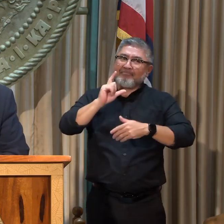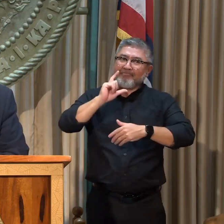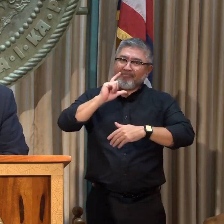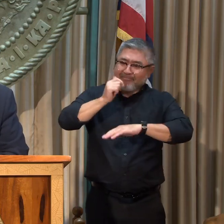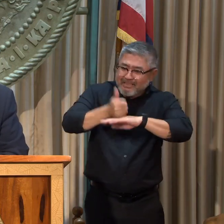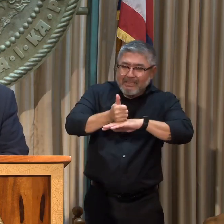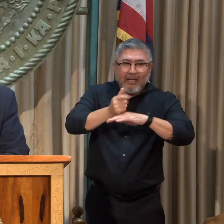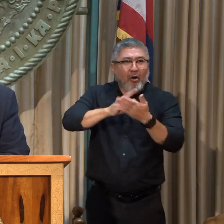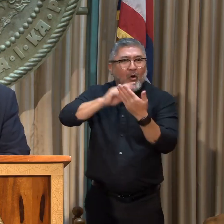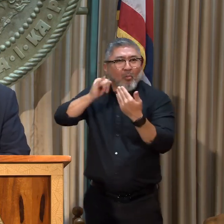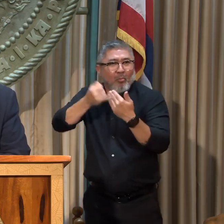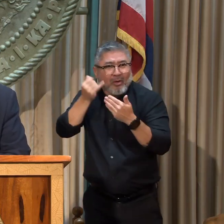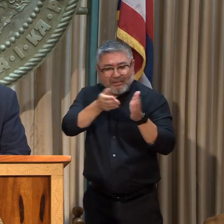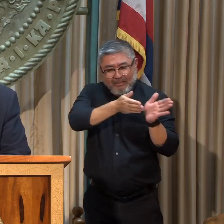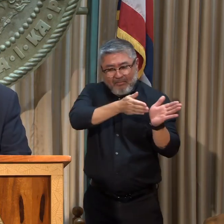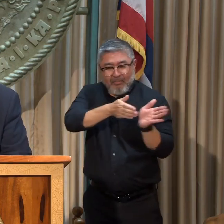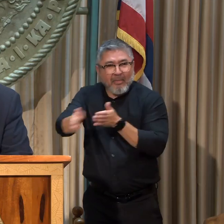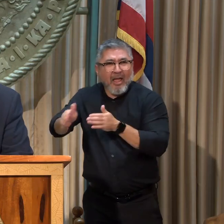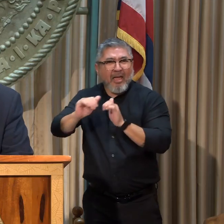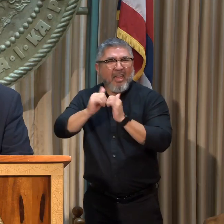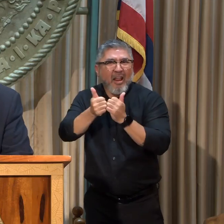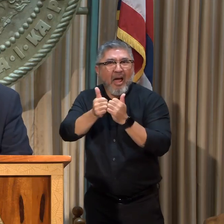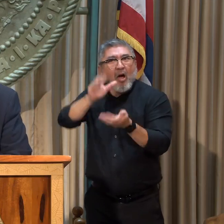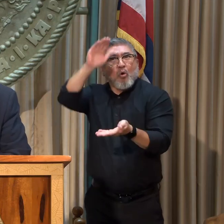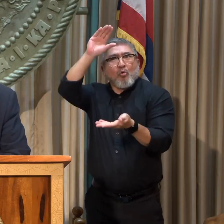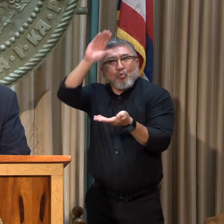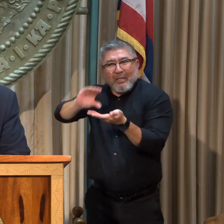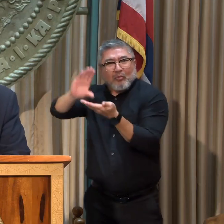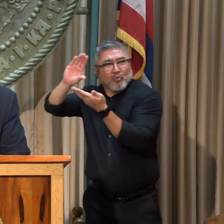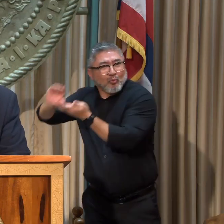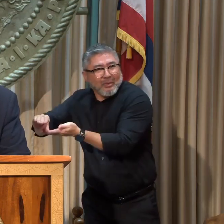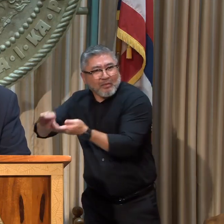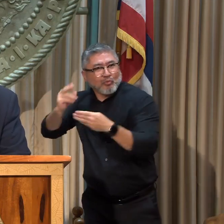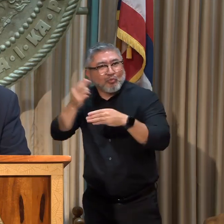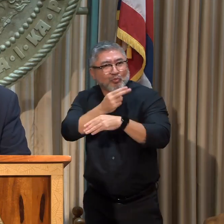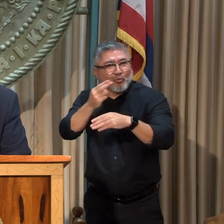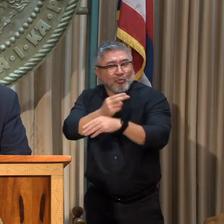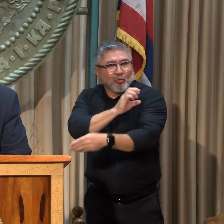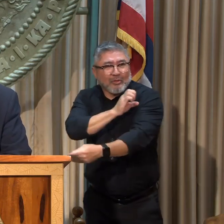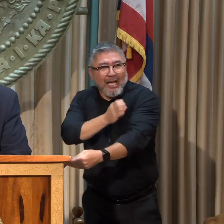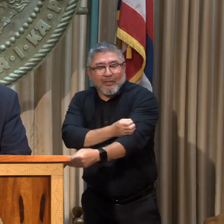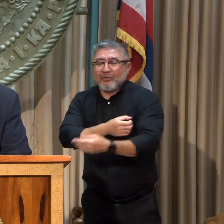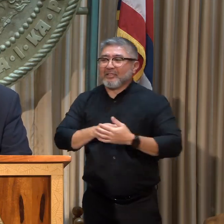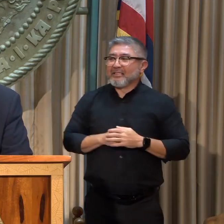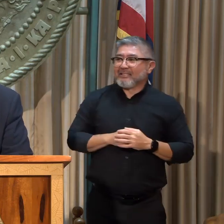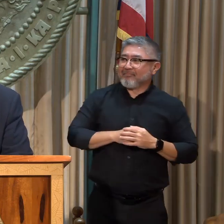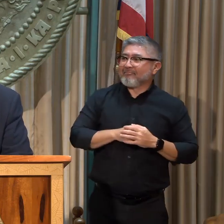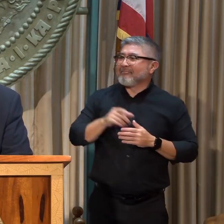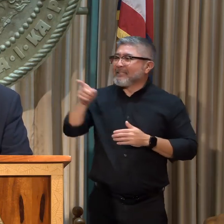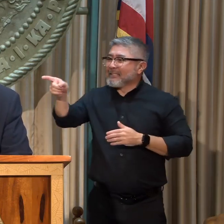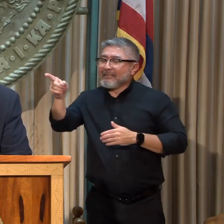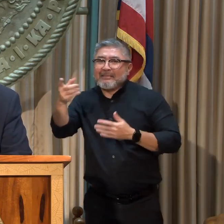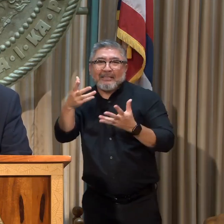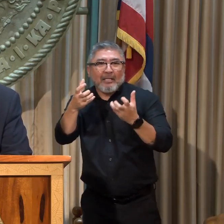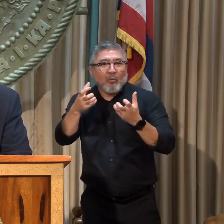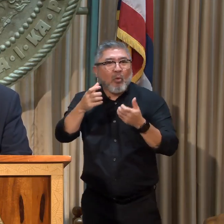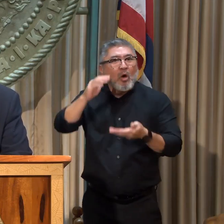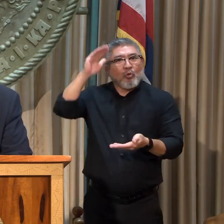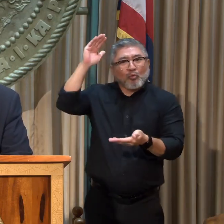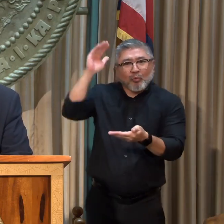to help us reach those goals, and it includes a lot of what we've been talking about, guys, like reducing consumption,